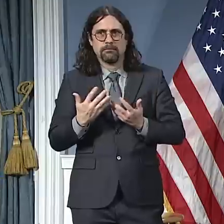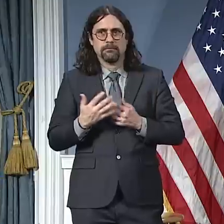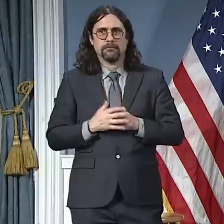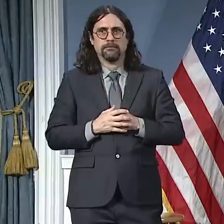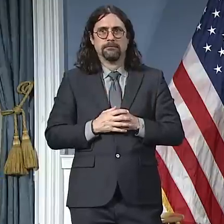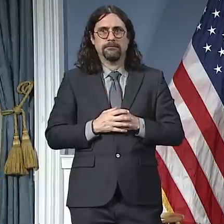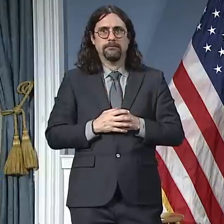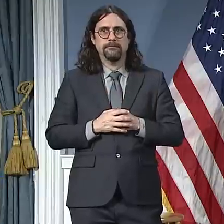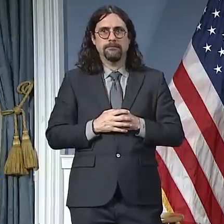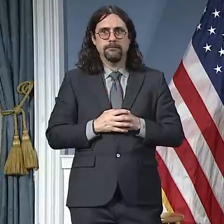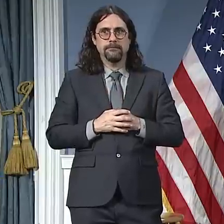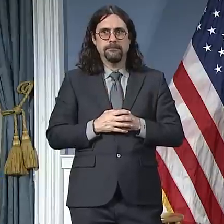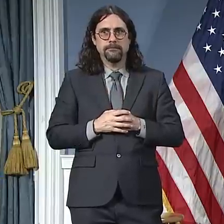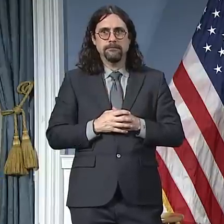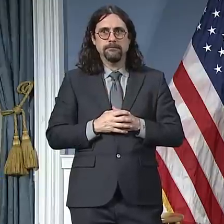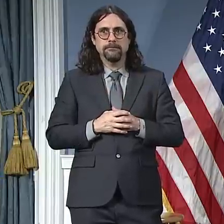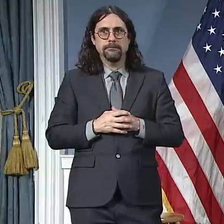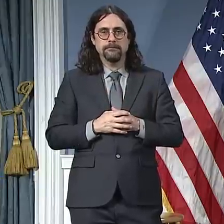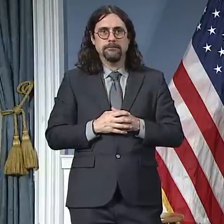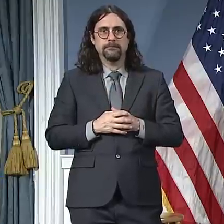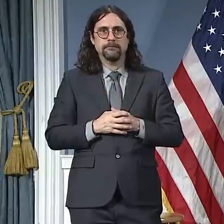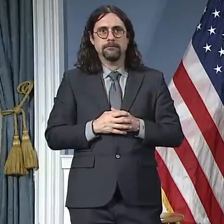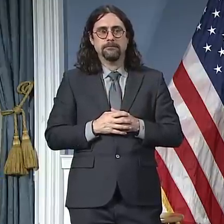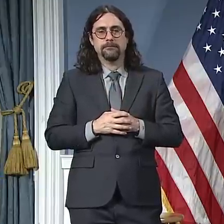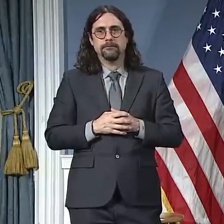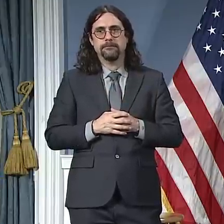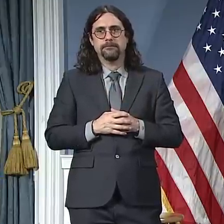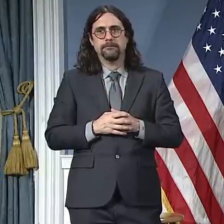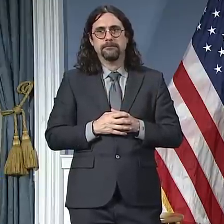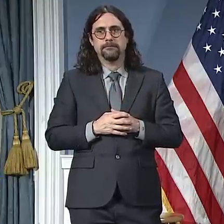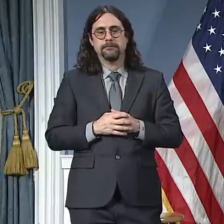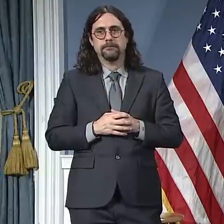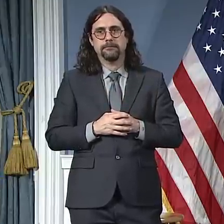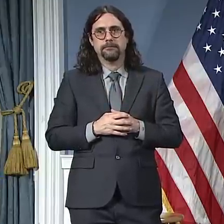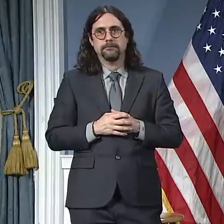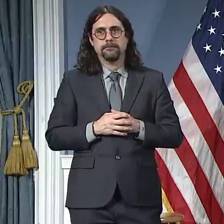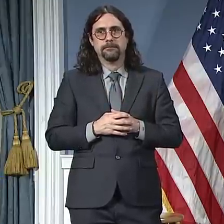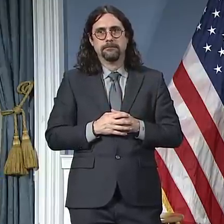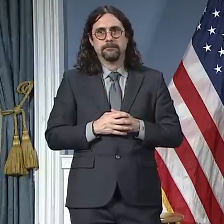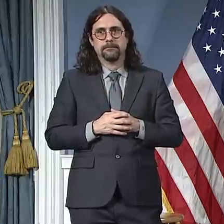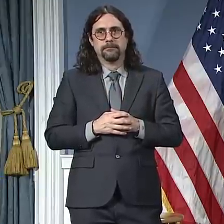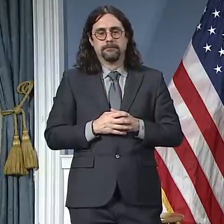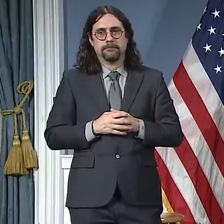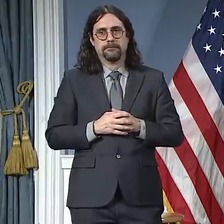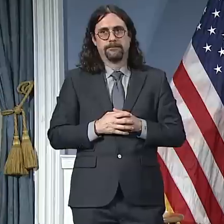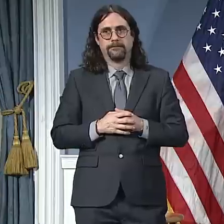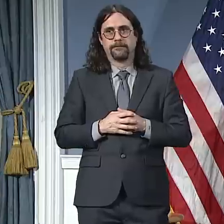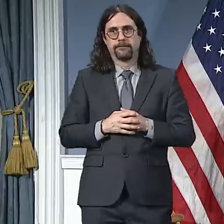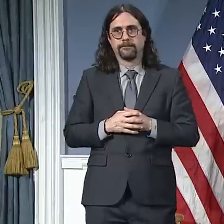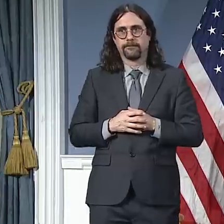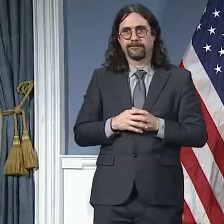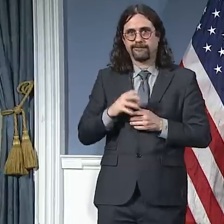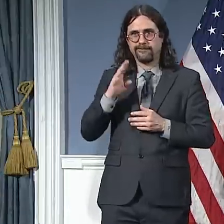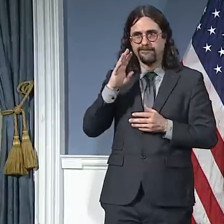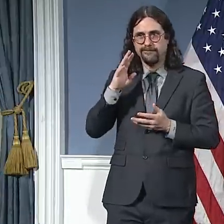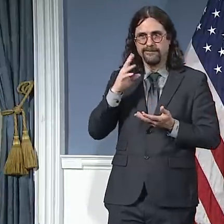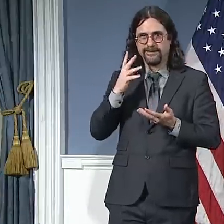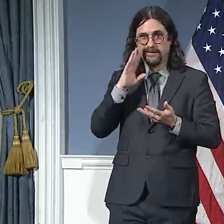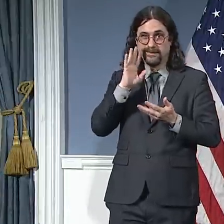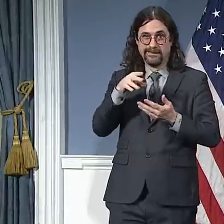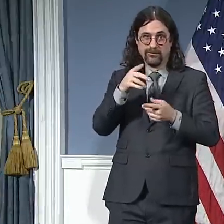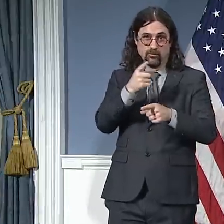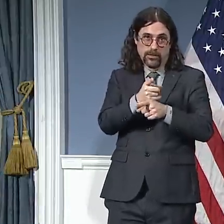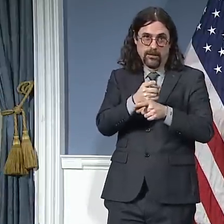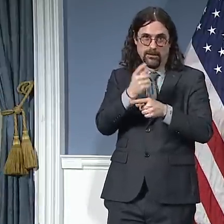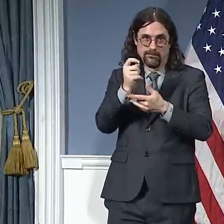release them? Yeah, Alex, I'll always tell you when I have the chapter and verse in something and when I don't. I don't know the exact technical and